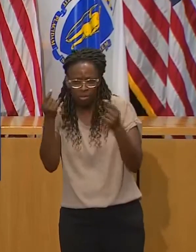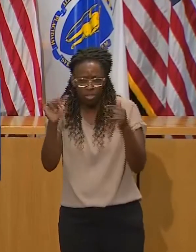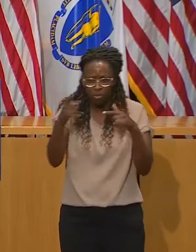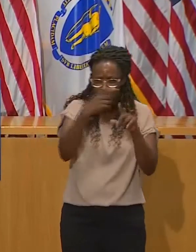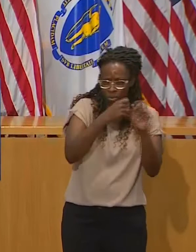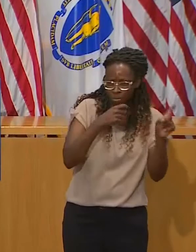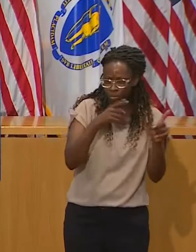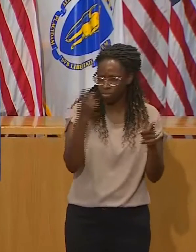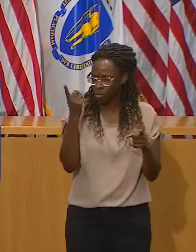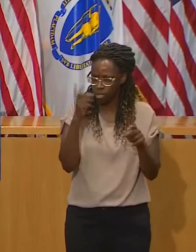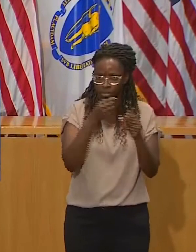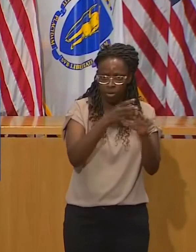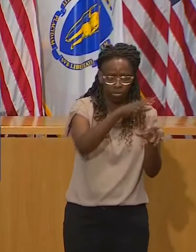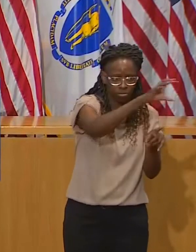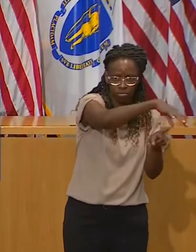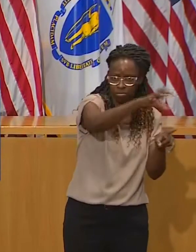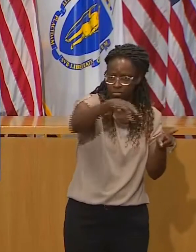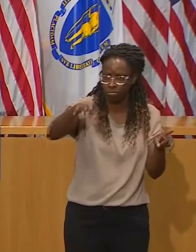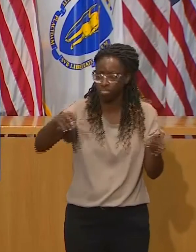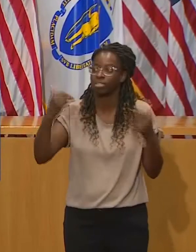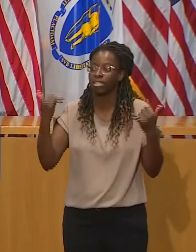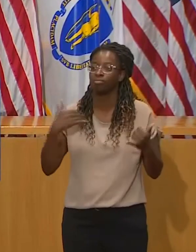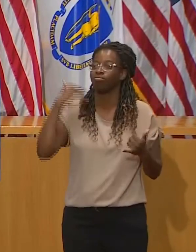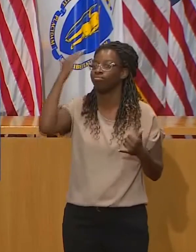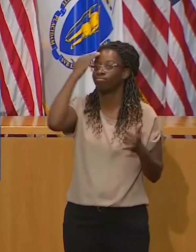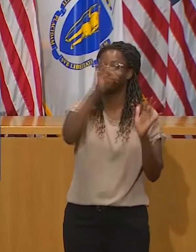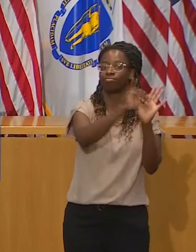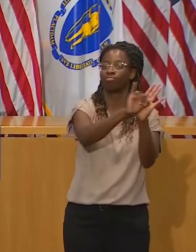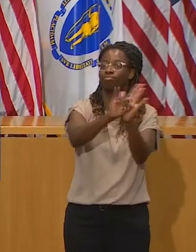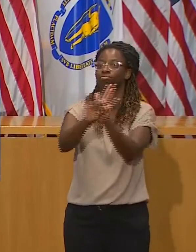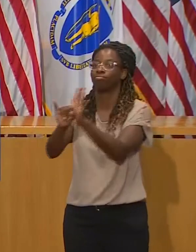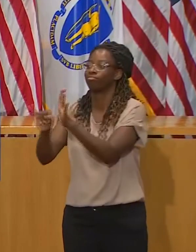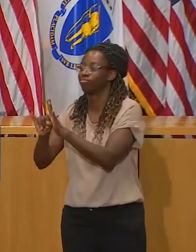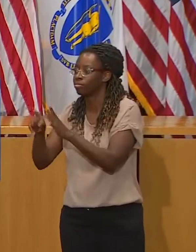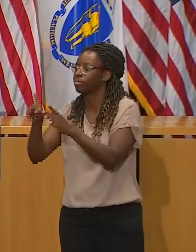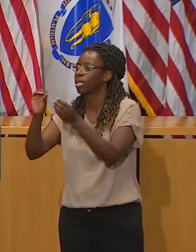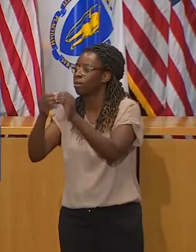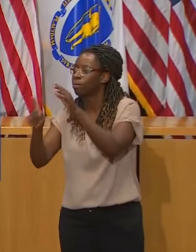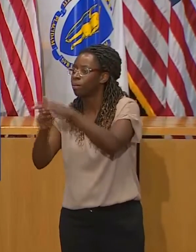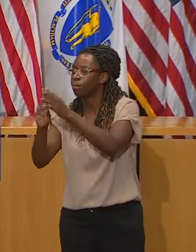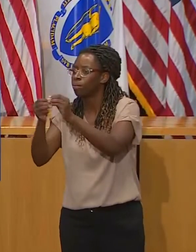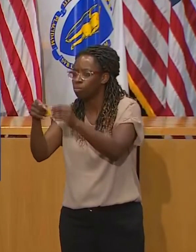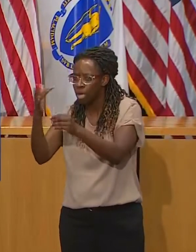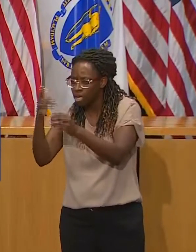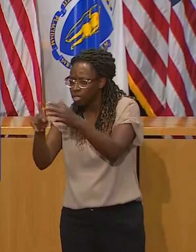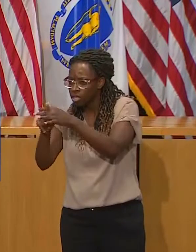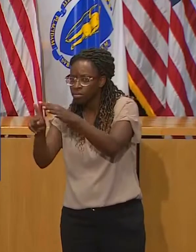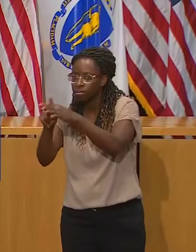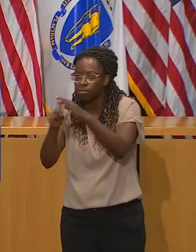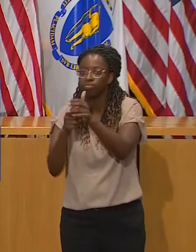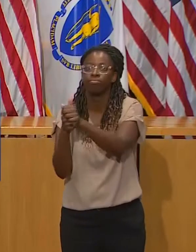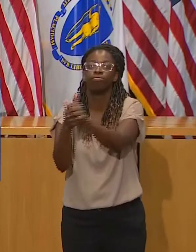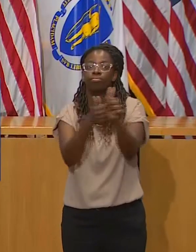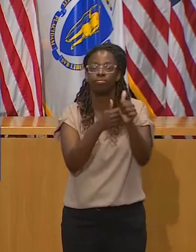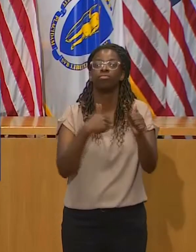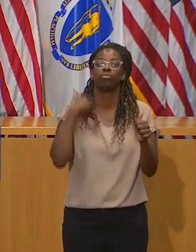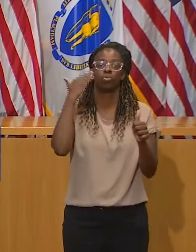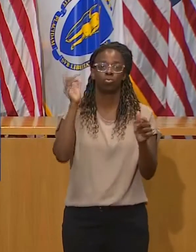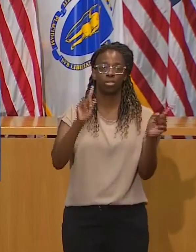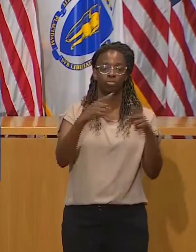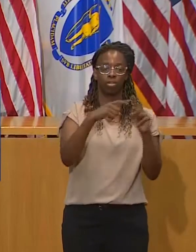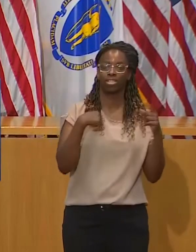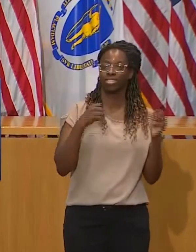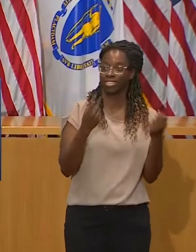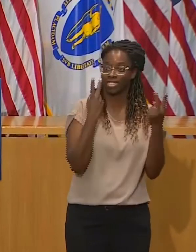where our new cases are coming from, which is why we think the reporting on community-based stuff,